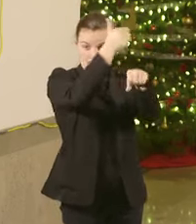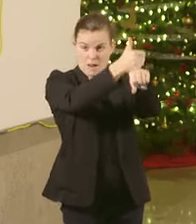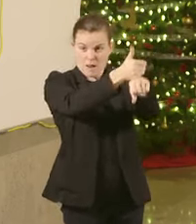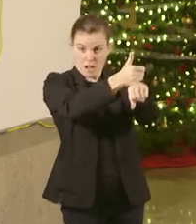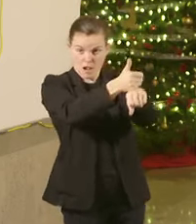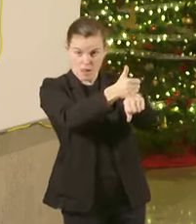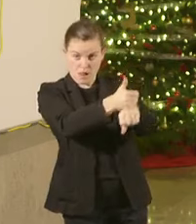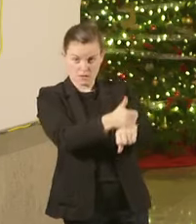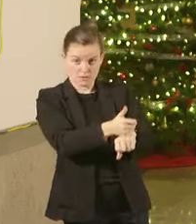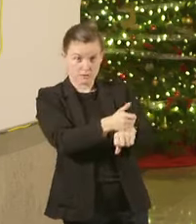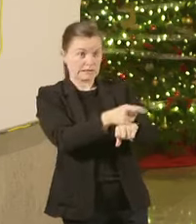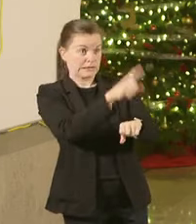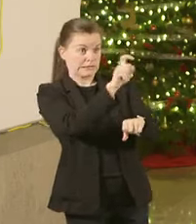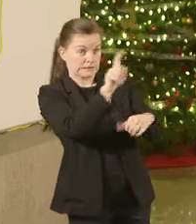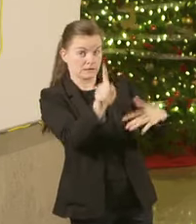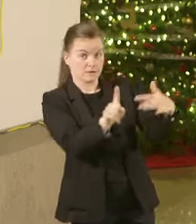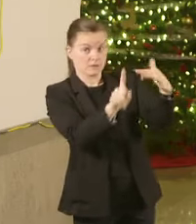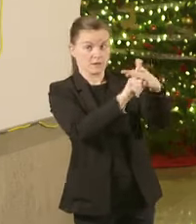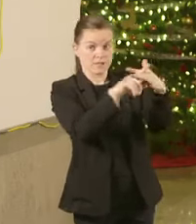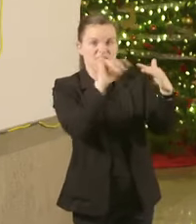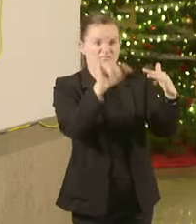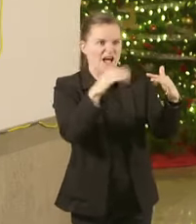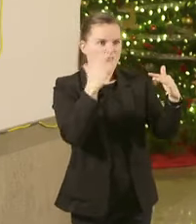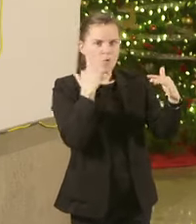what it's going to cost but I'll let the governor speak to that as well